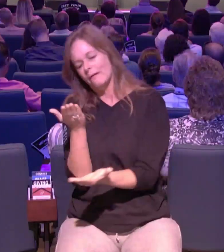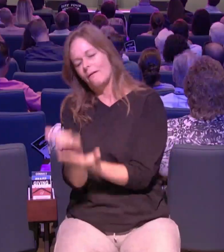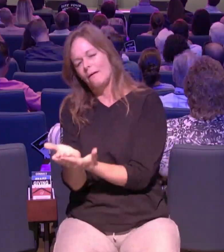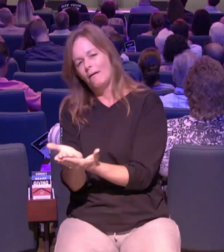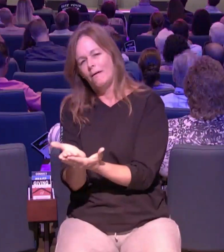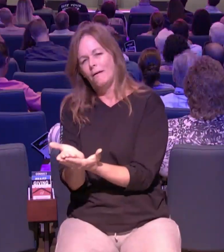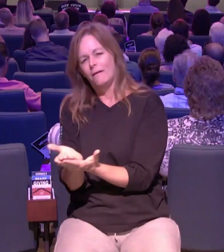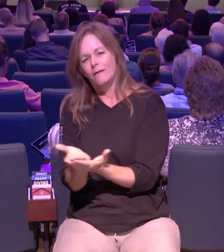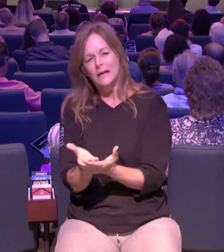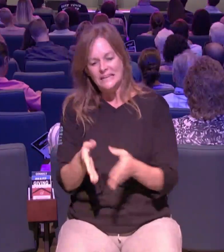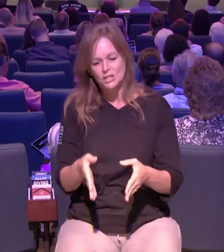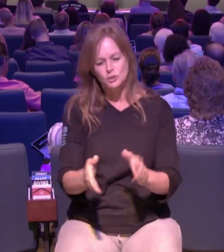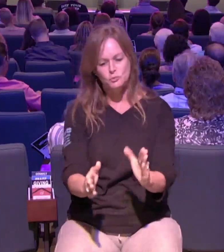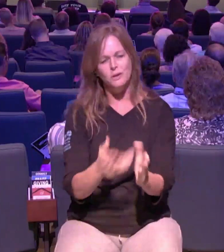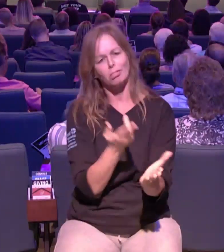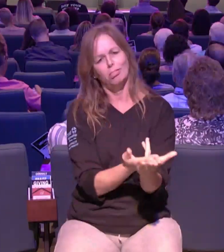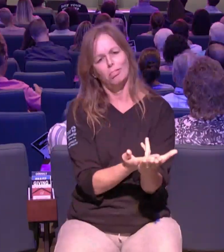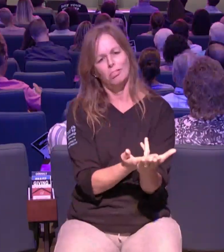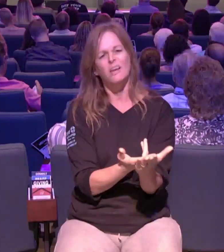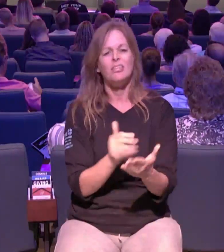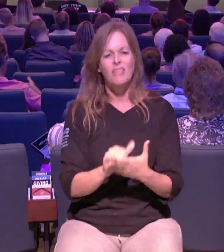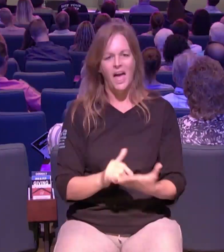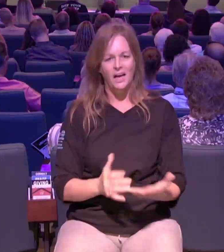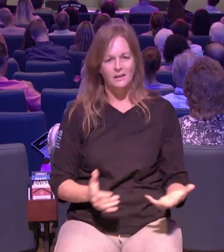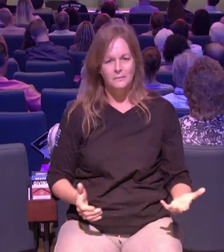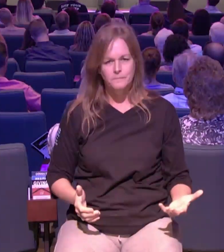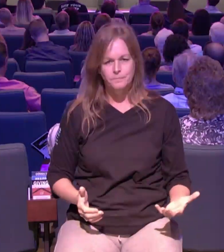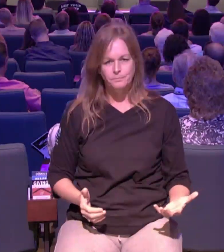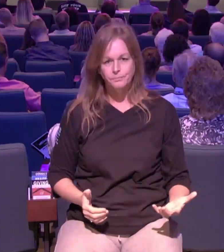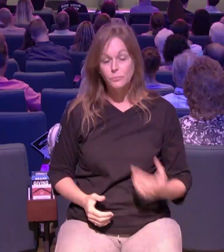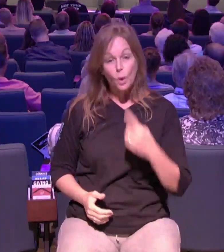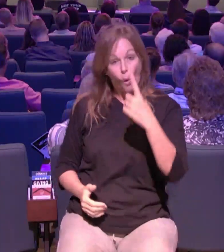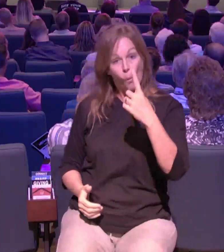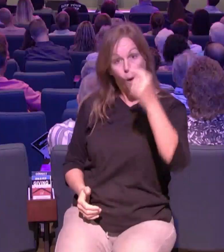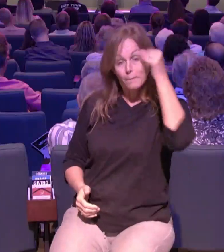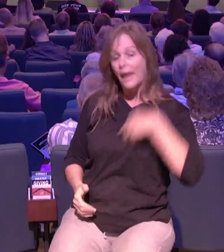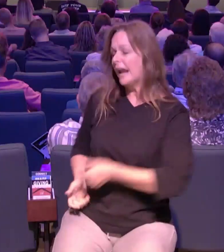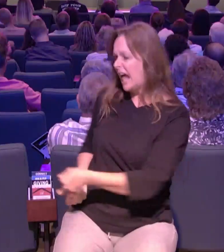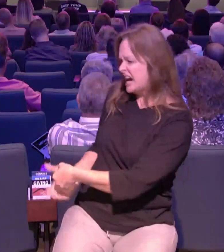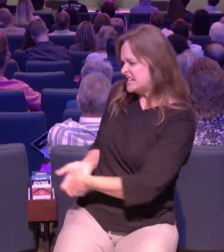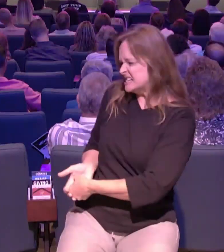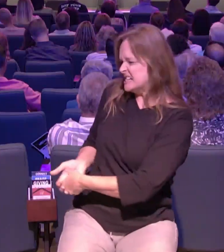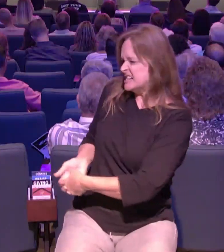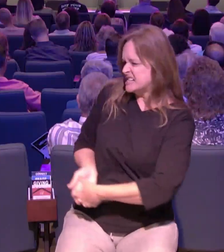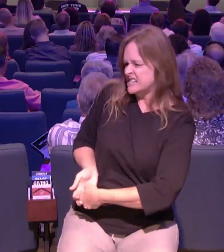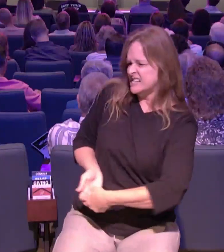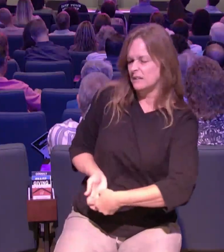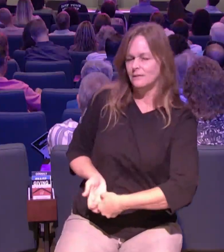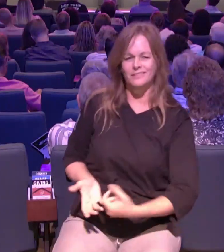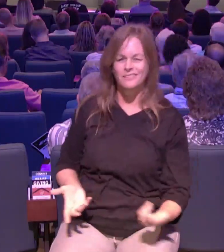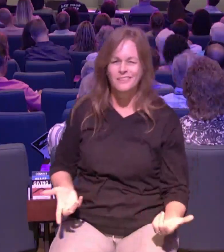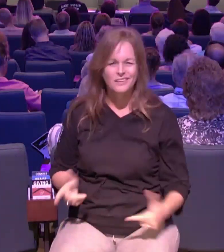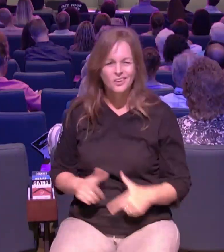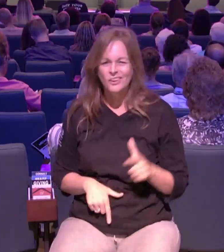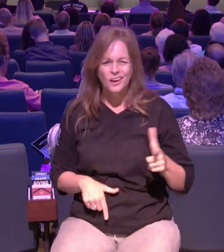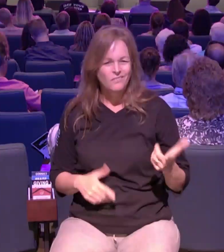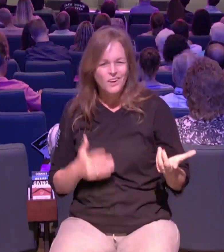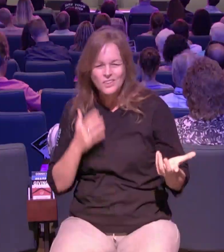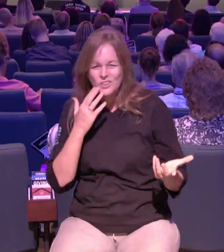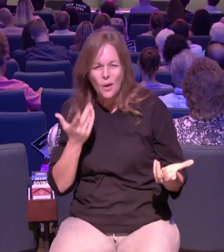guy to jesus not one of them could have dragged that poor guy to himself with himself to jesus he would have been all beat up on the road with all the you know rocks in his head